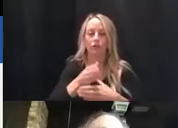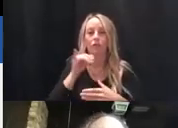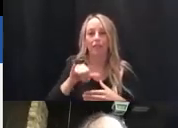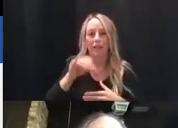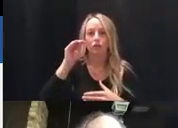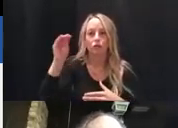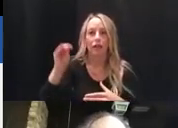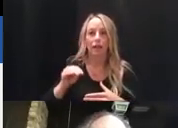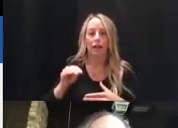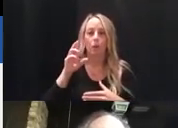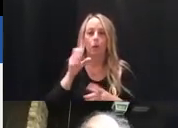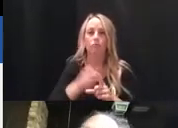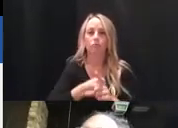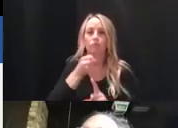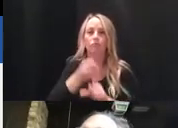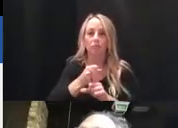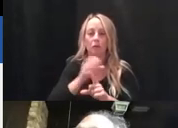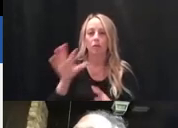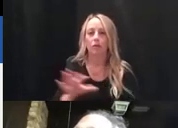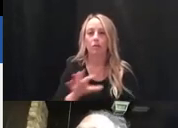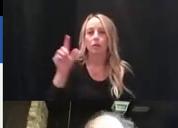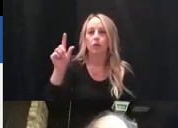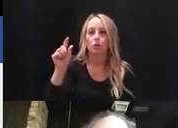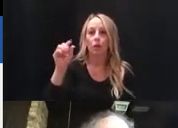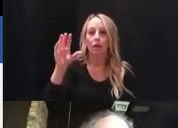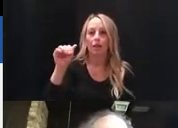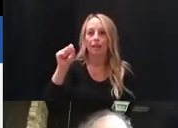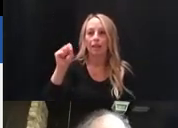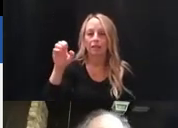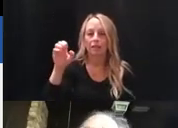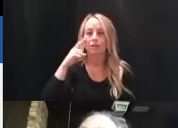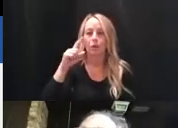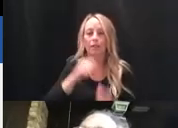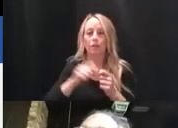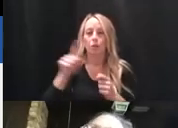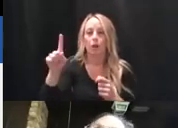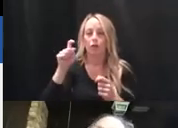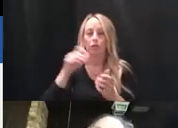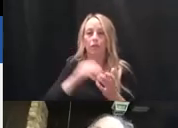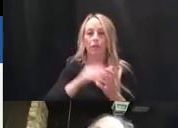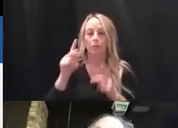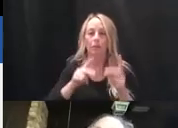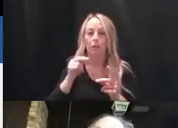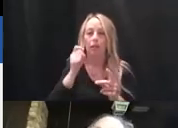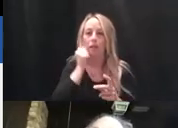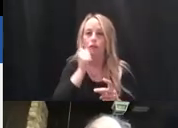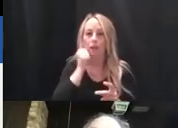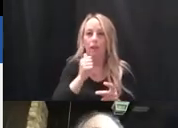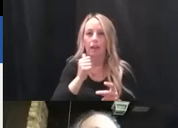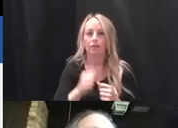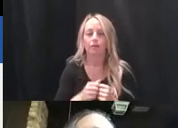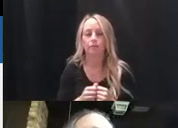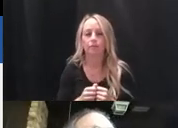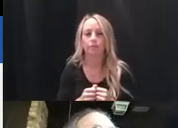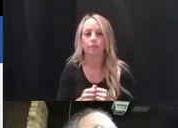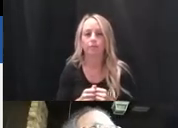of approximately 20 cases per 100,000 population per day. To put that in context,